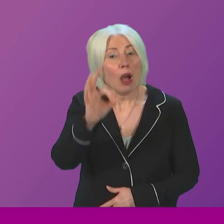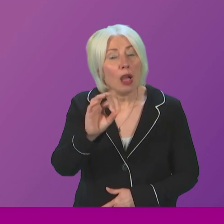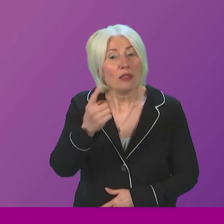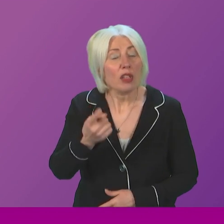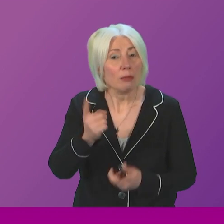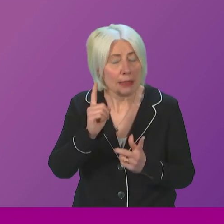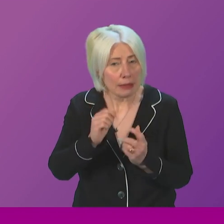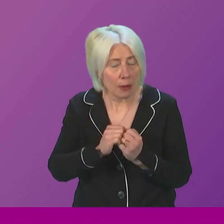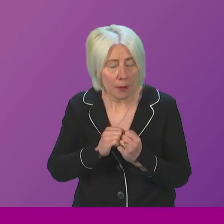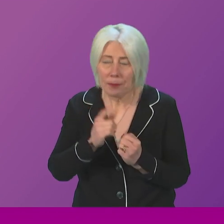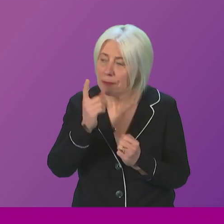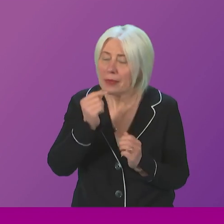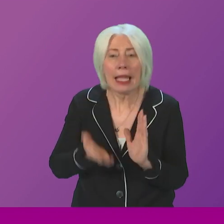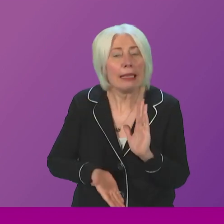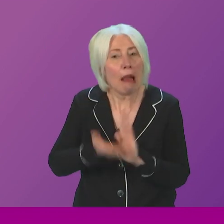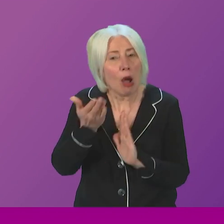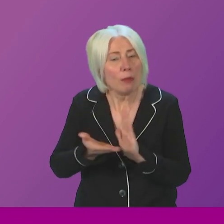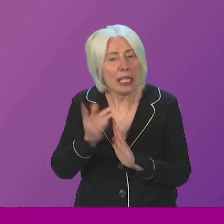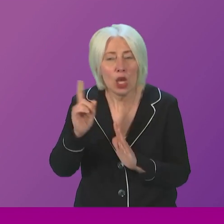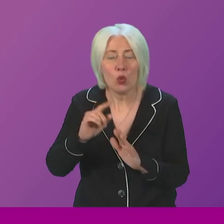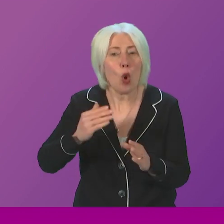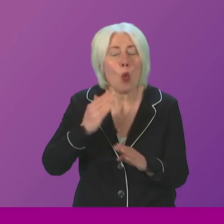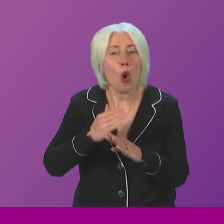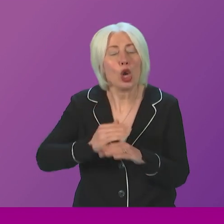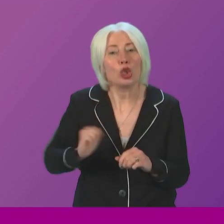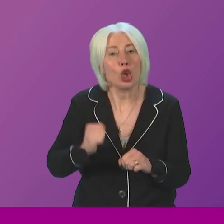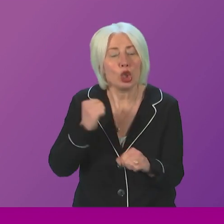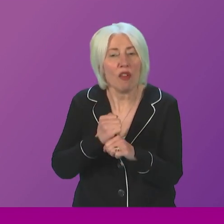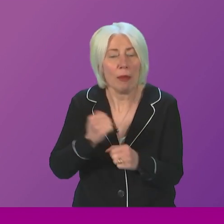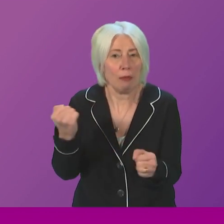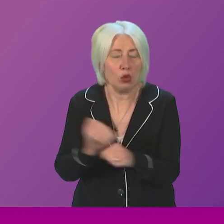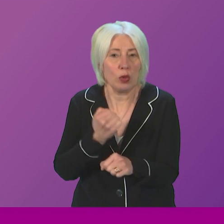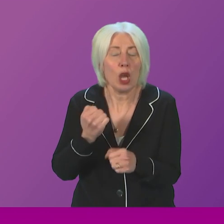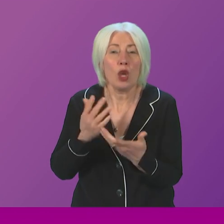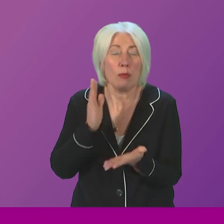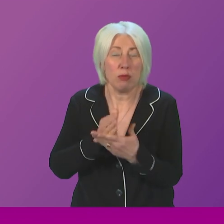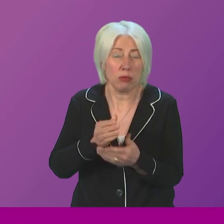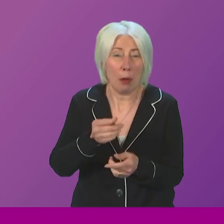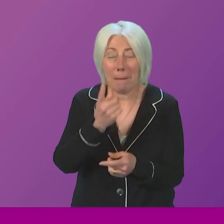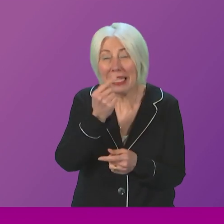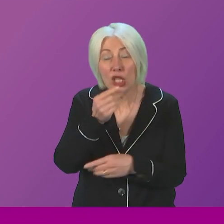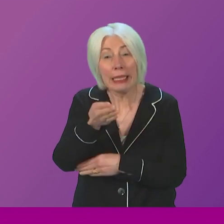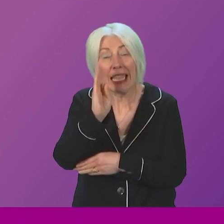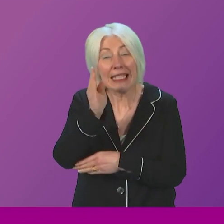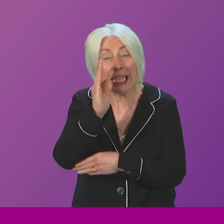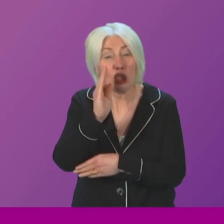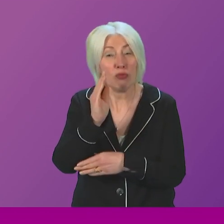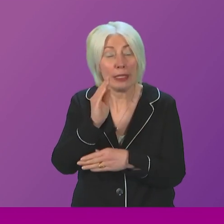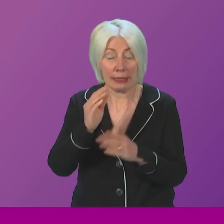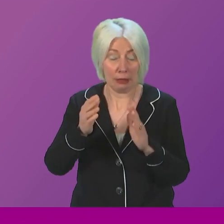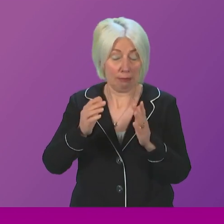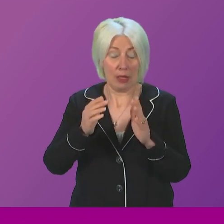whether he will provide an update on the work of the Scottish Government to address potentially dangerous cladding on residential